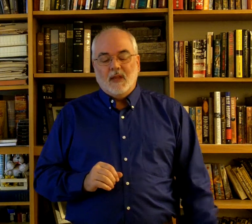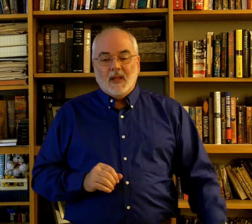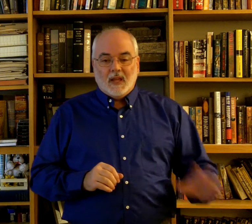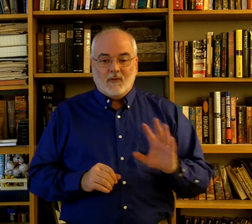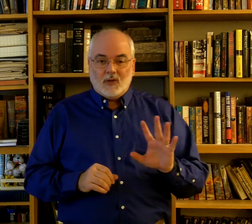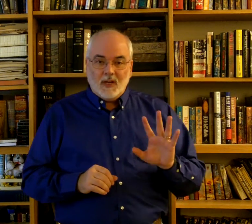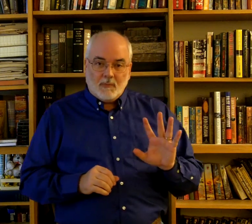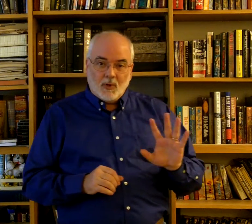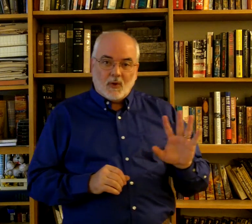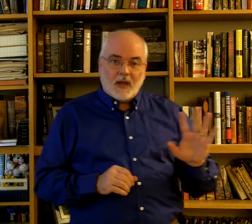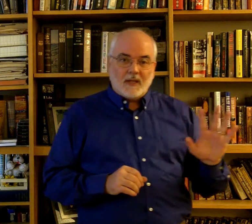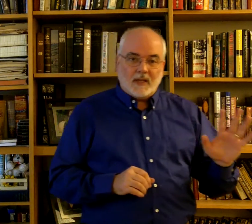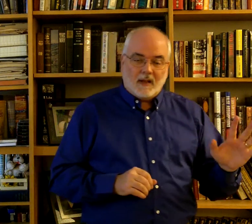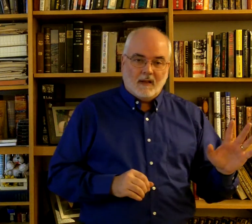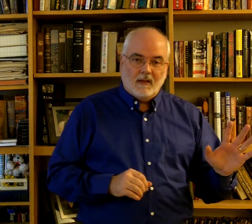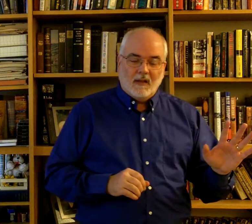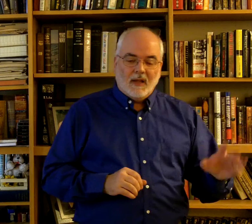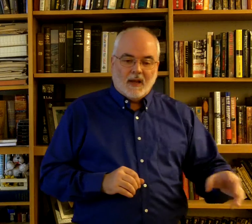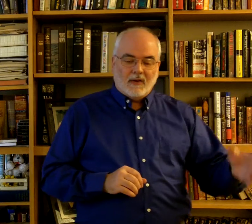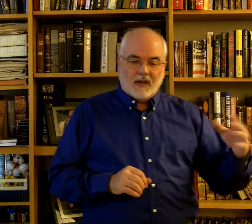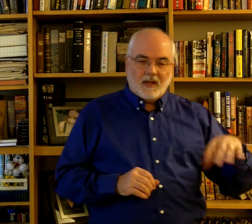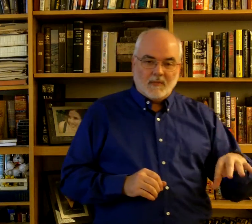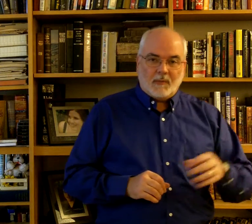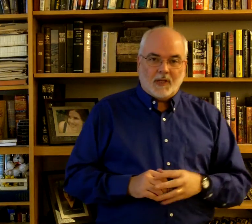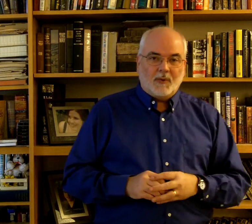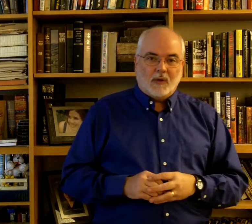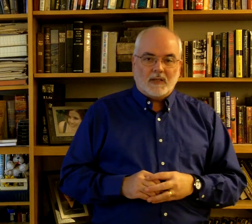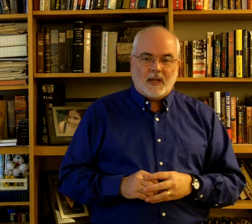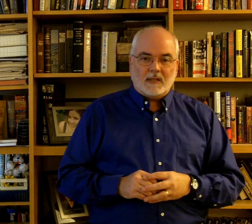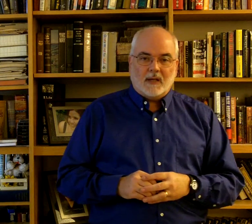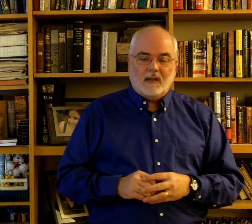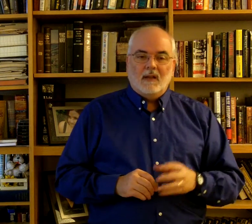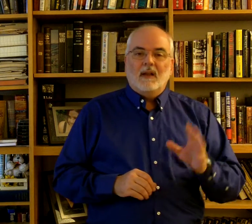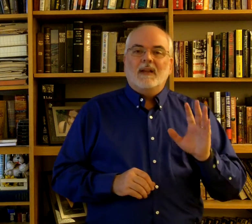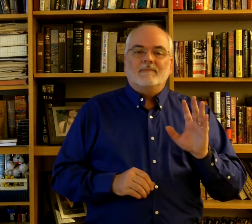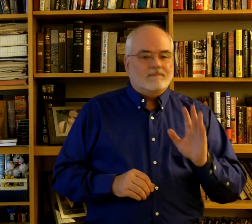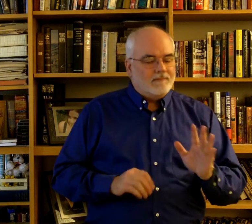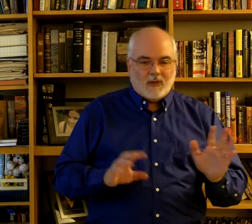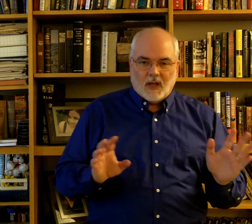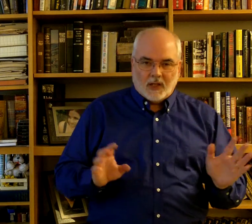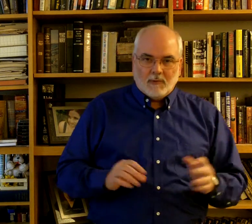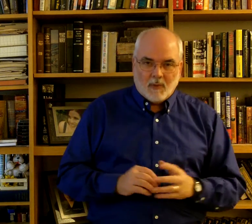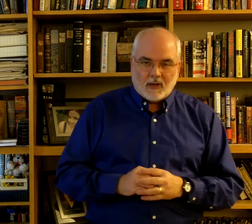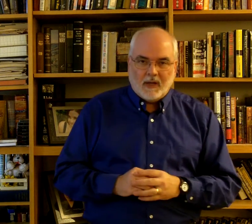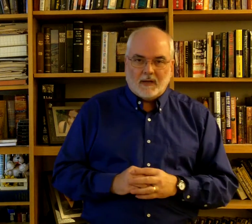If you teach pure ASL, and your kid comes up and does pure ASL, nothing will be marked down.